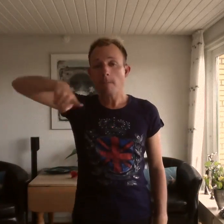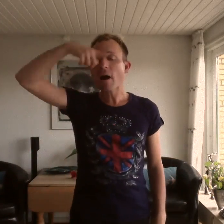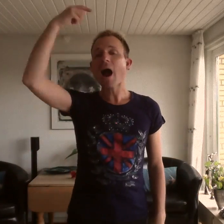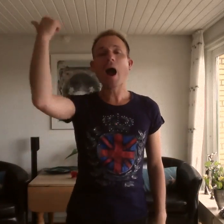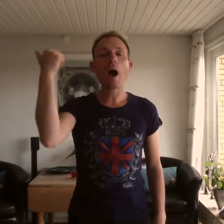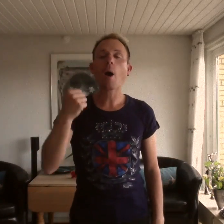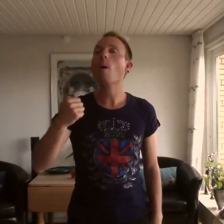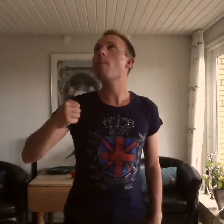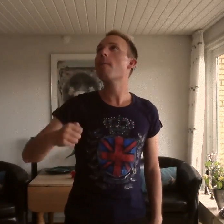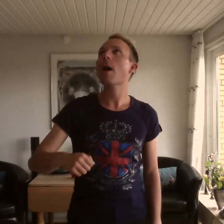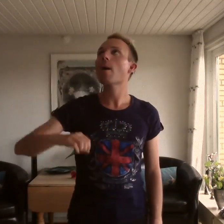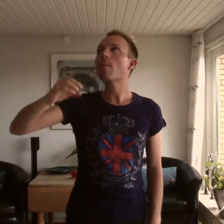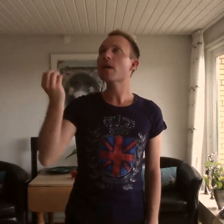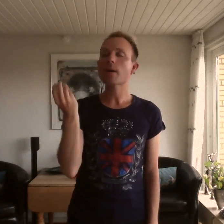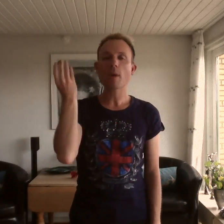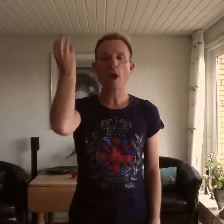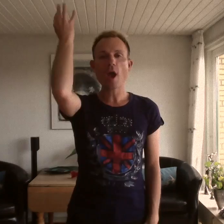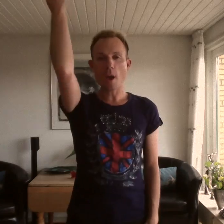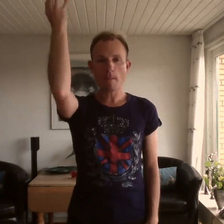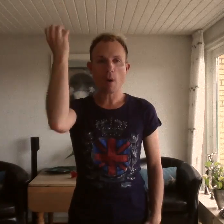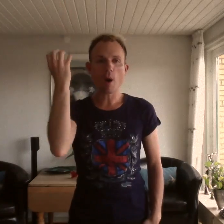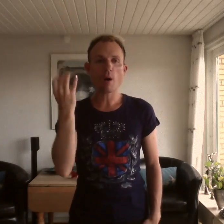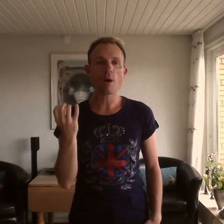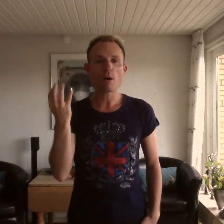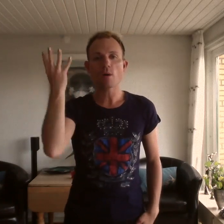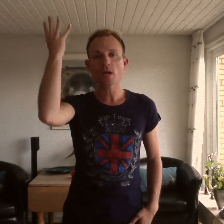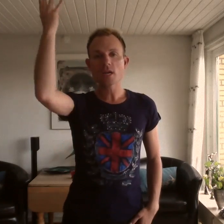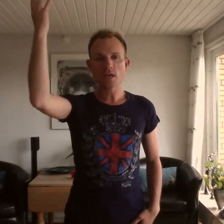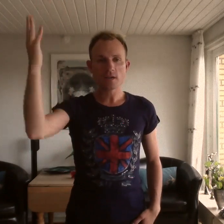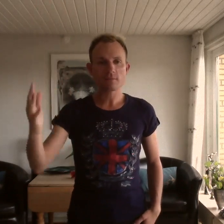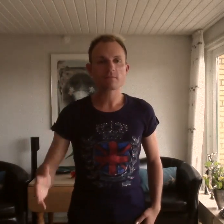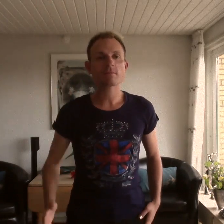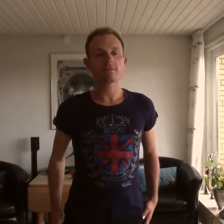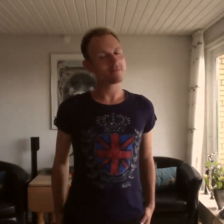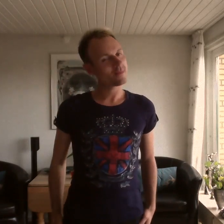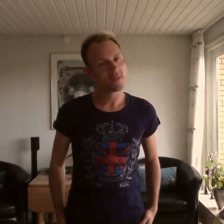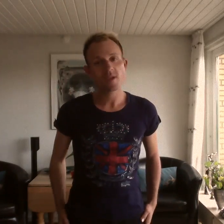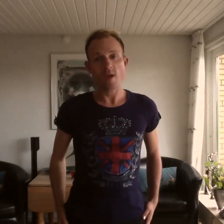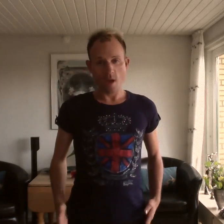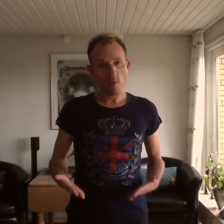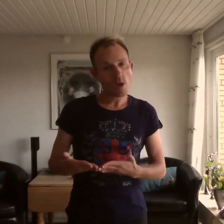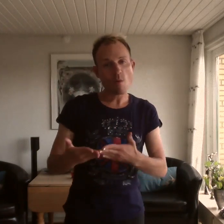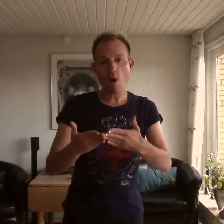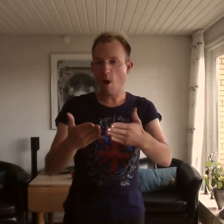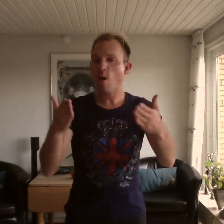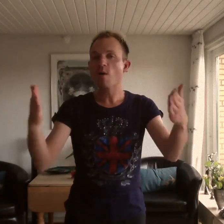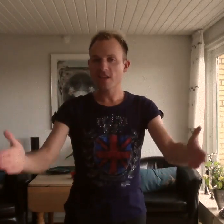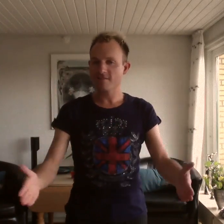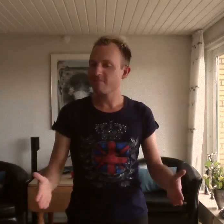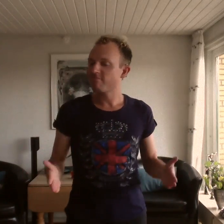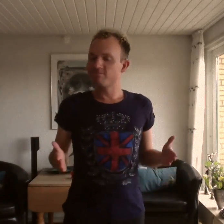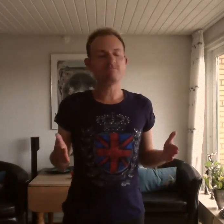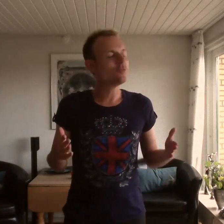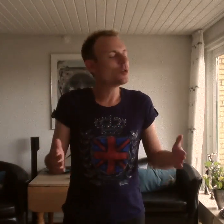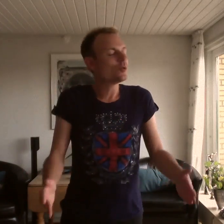proud Mary keep on burning. And we're rolling, rolling,